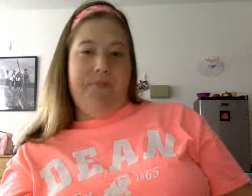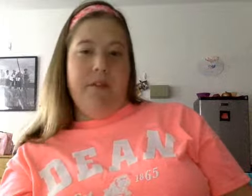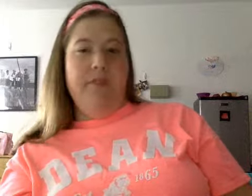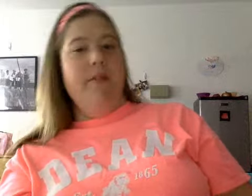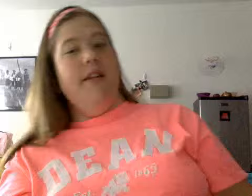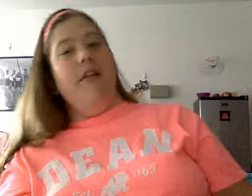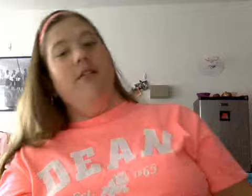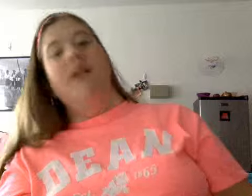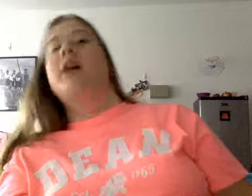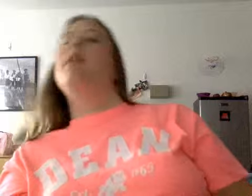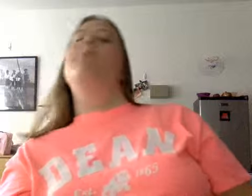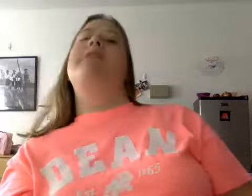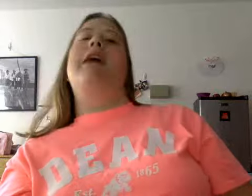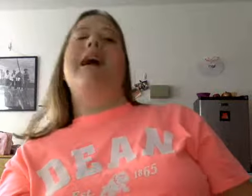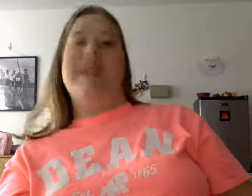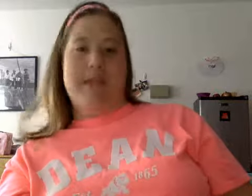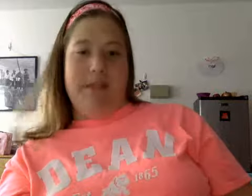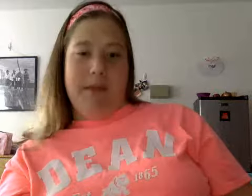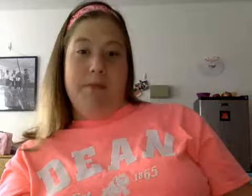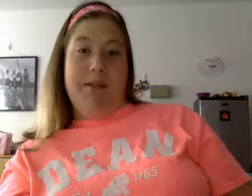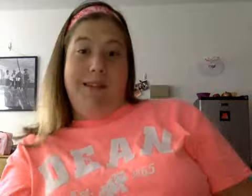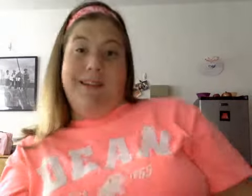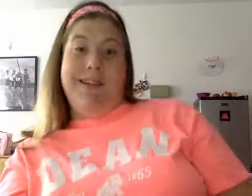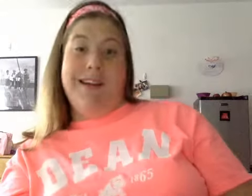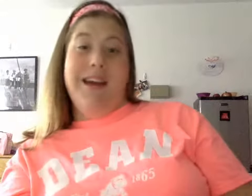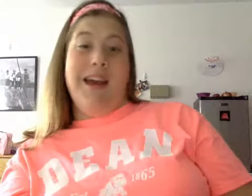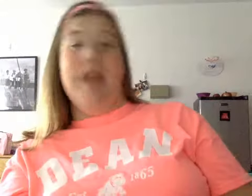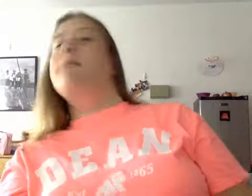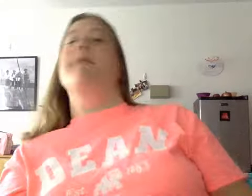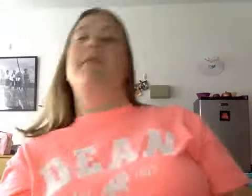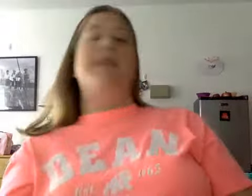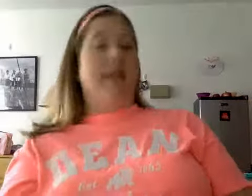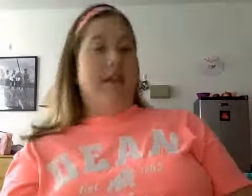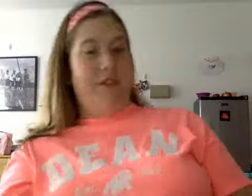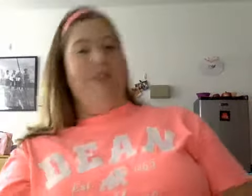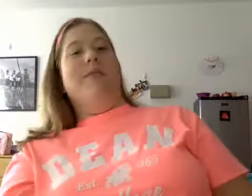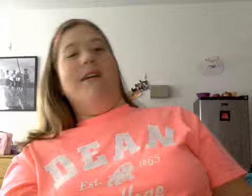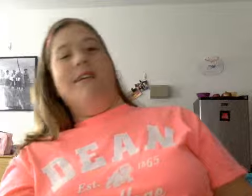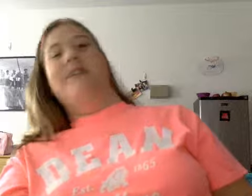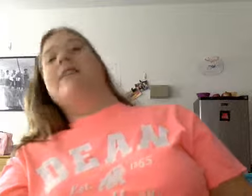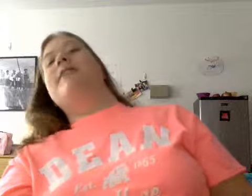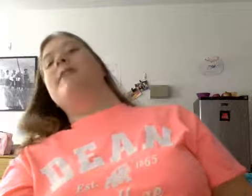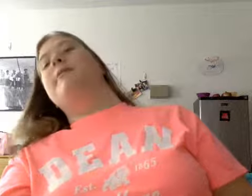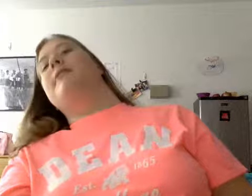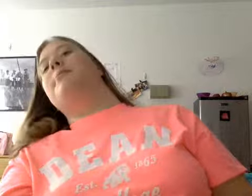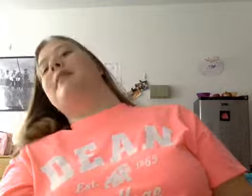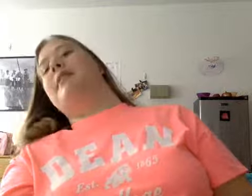for teenagers but see I need sleep and what most teenagers don't realize is that sleep is the best thing